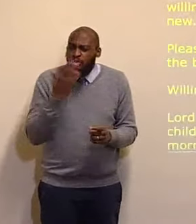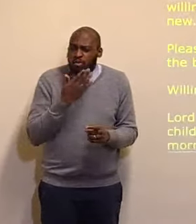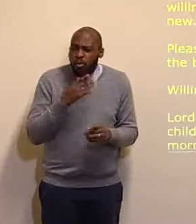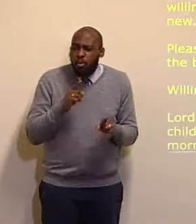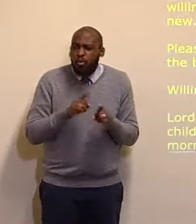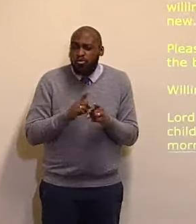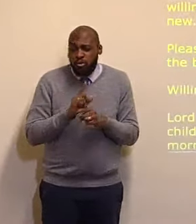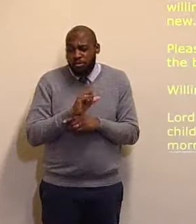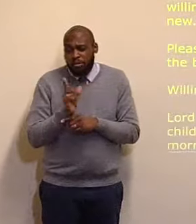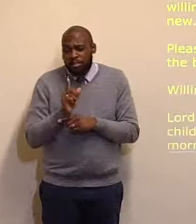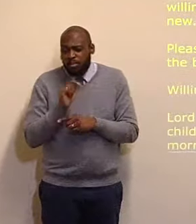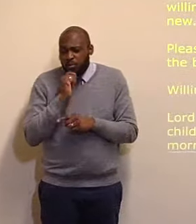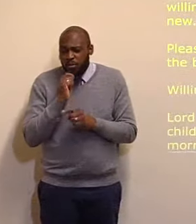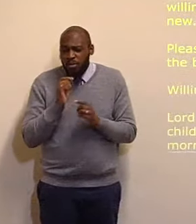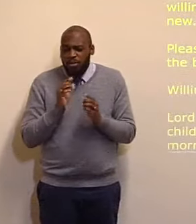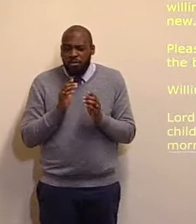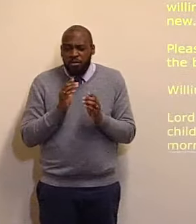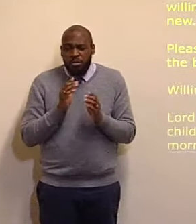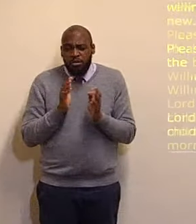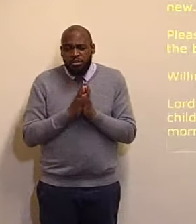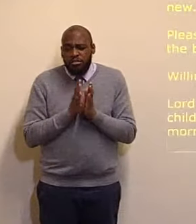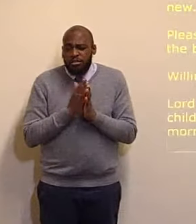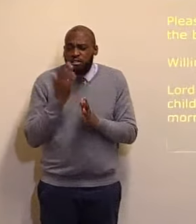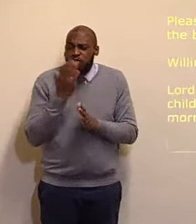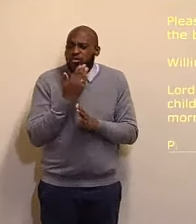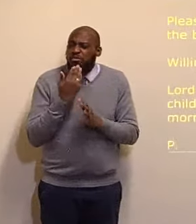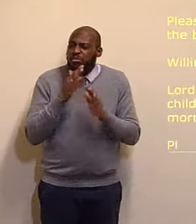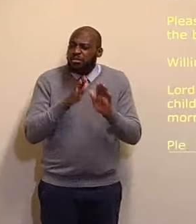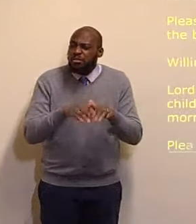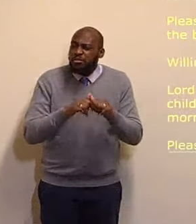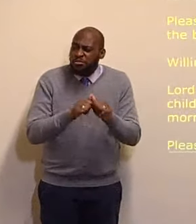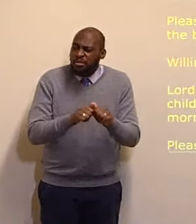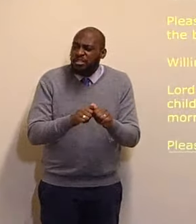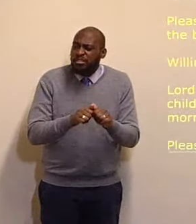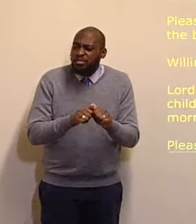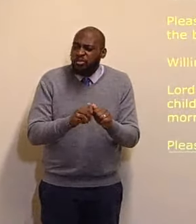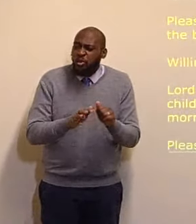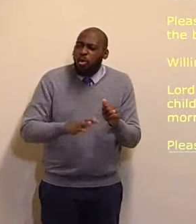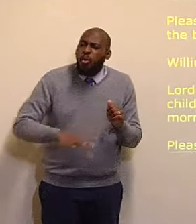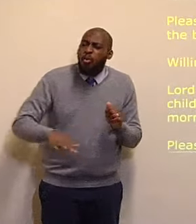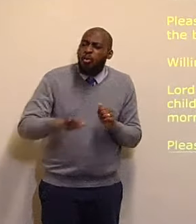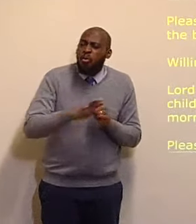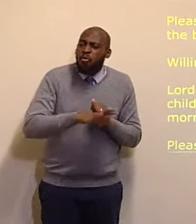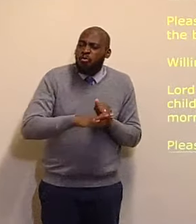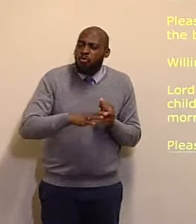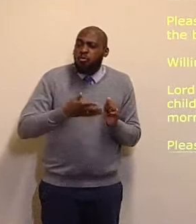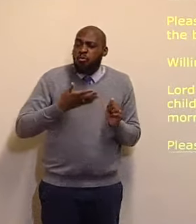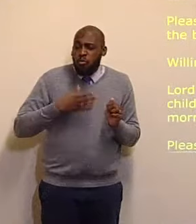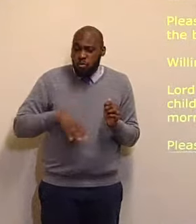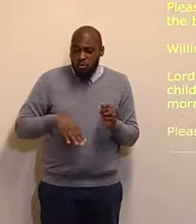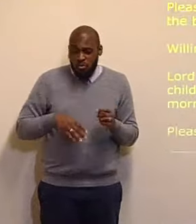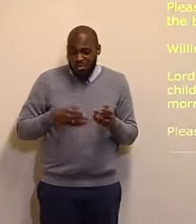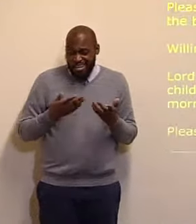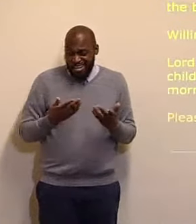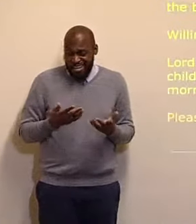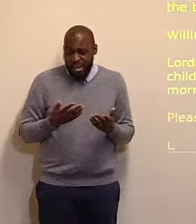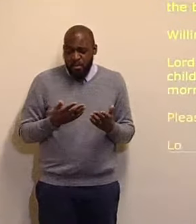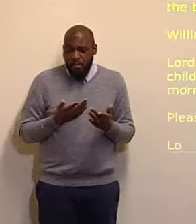We come to seek thy face, that there will be a revival, even in our old times, in a time of